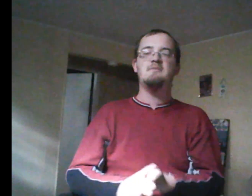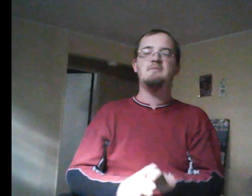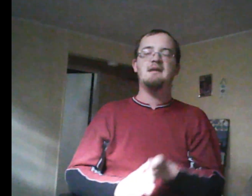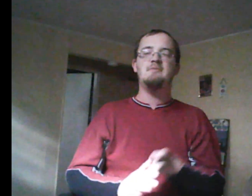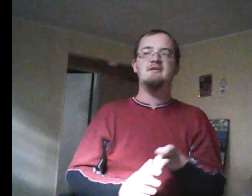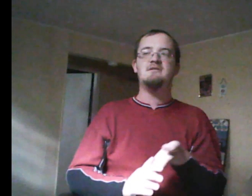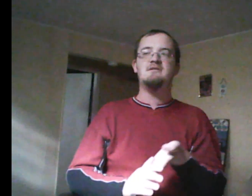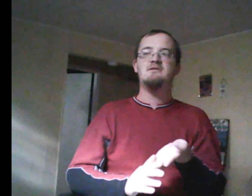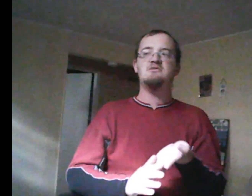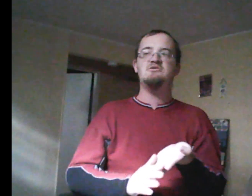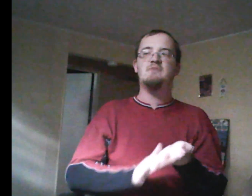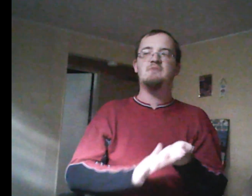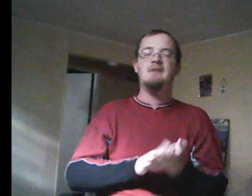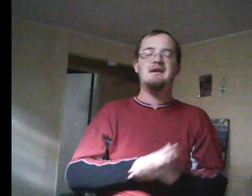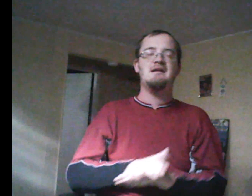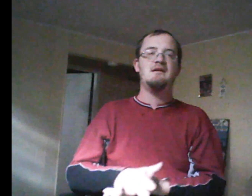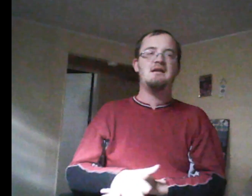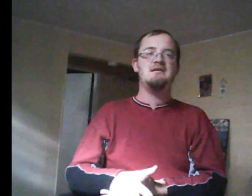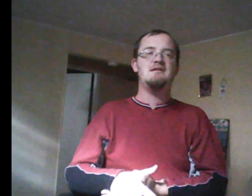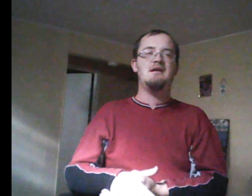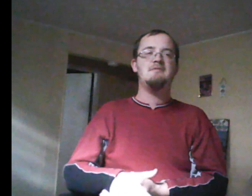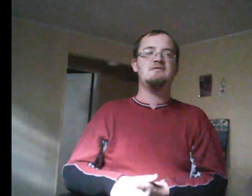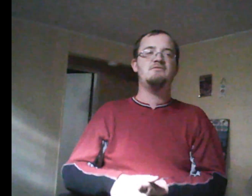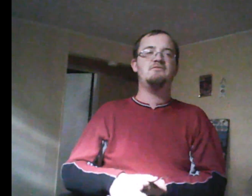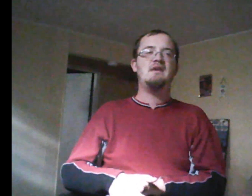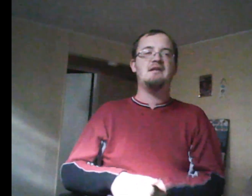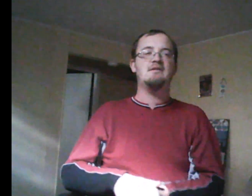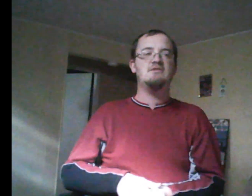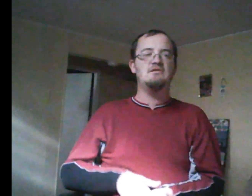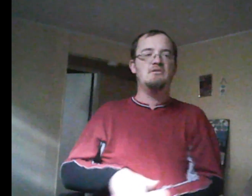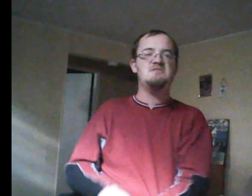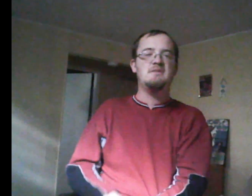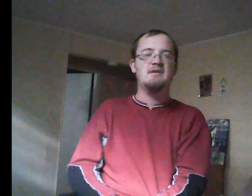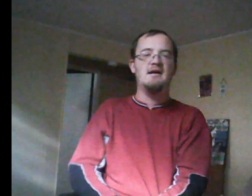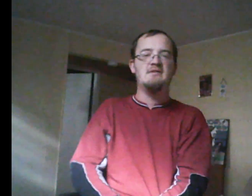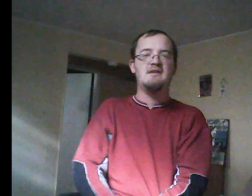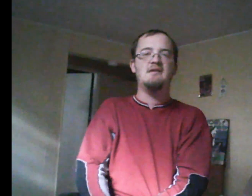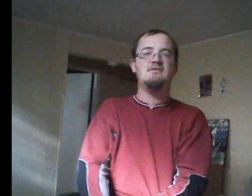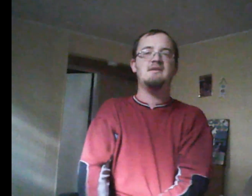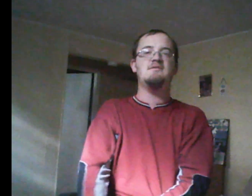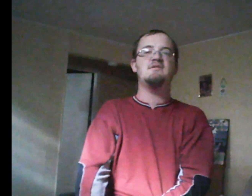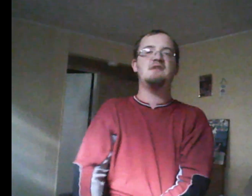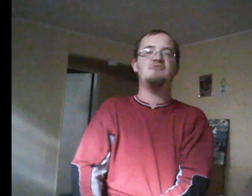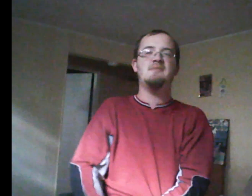it up and shoots Rick away. And then Emma says, thanks, Alex. You don't know much about the cause. And Alex gives this diatribe about,